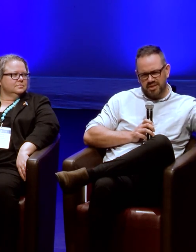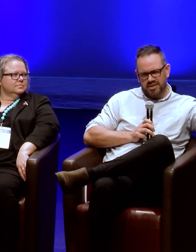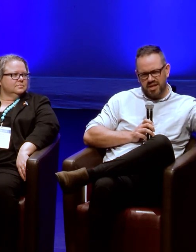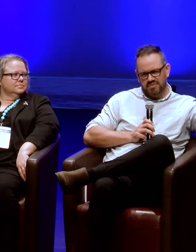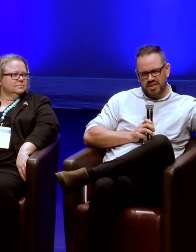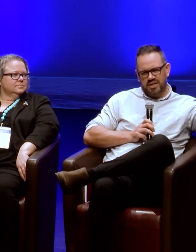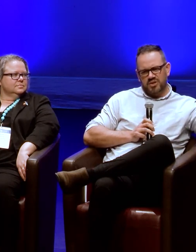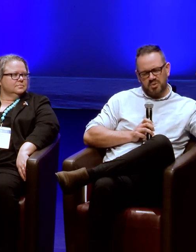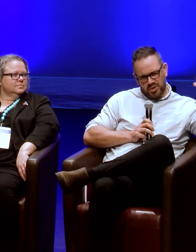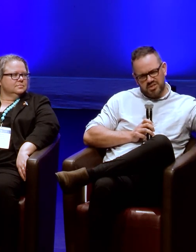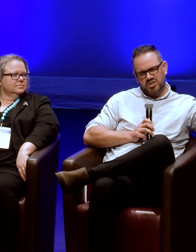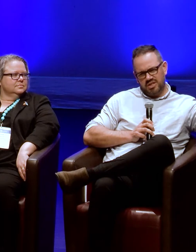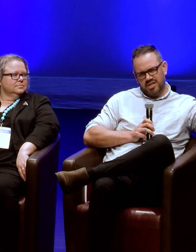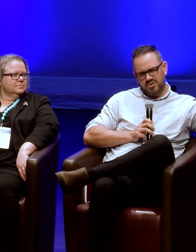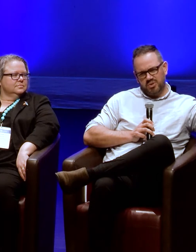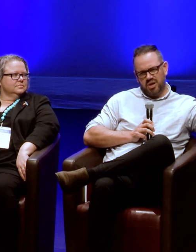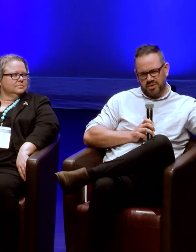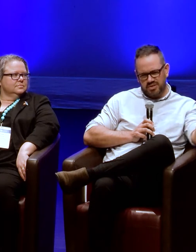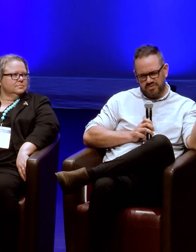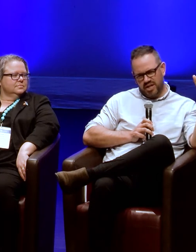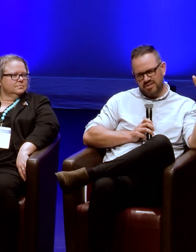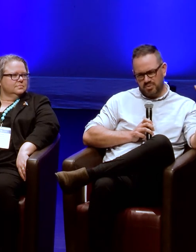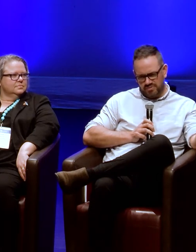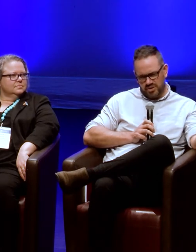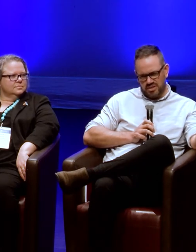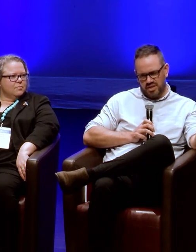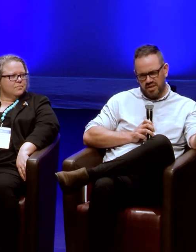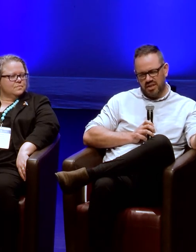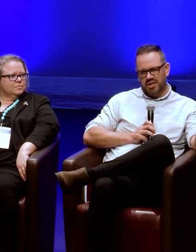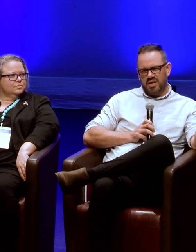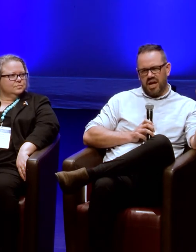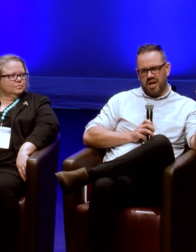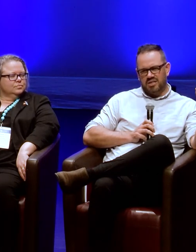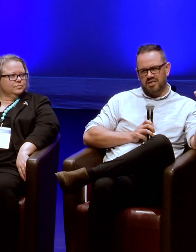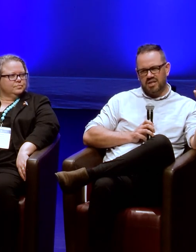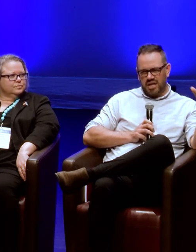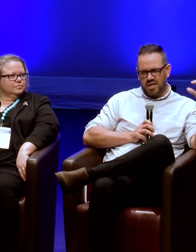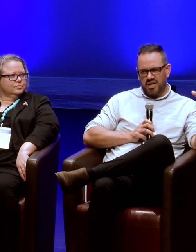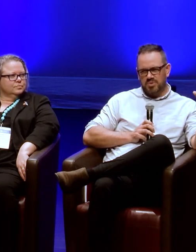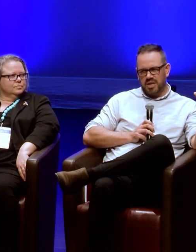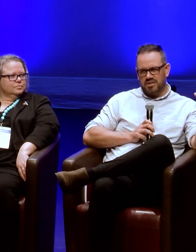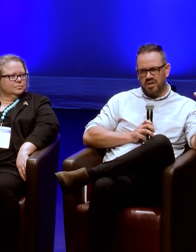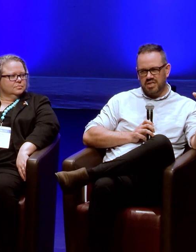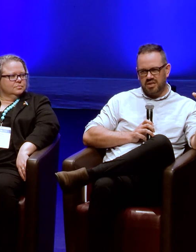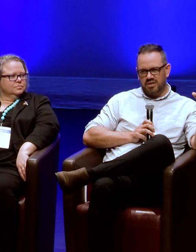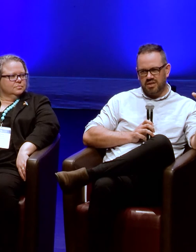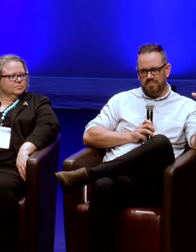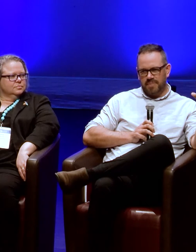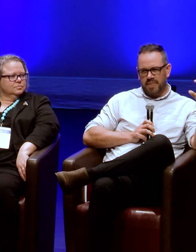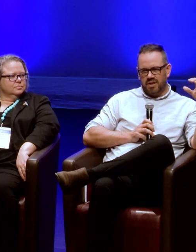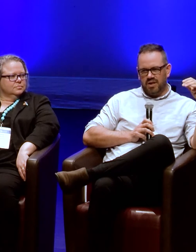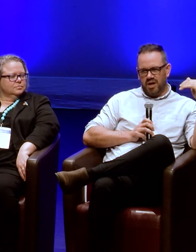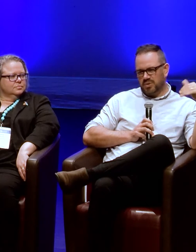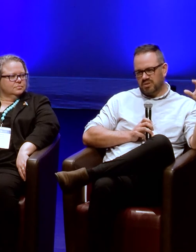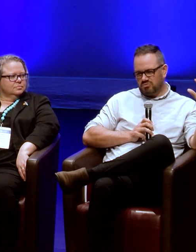with something about Leonard Cave. Because I wanted to share that story, I wanted to find somewhere for it to sit. And, again, it comes back to that idea that